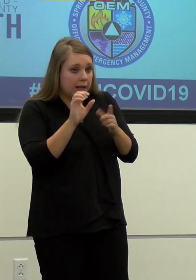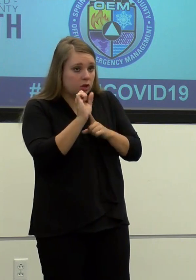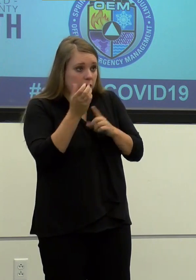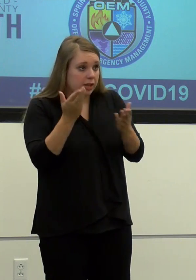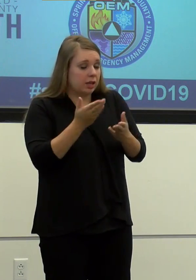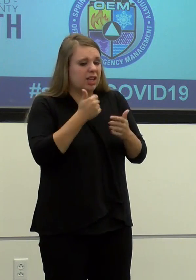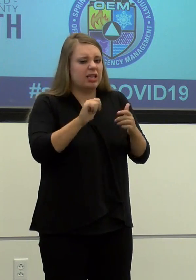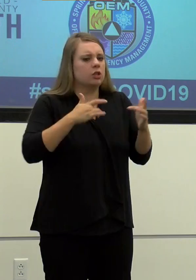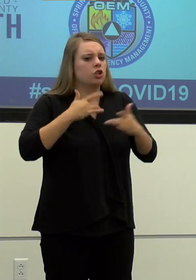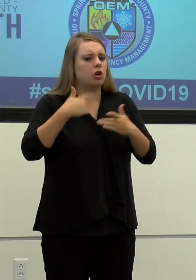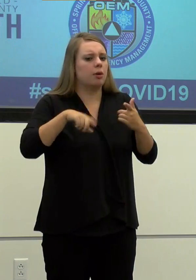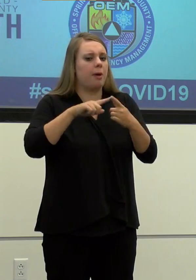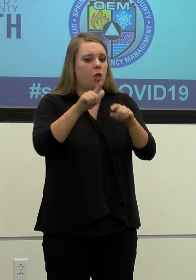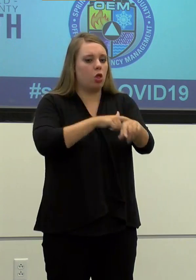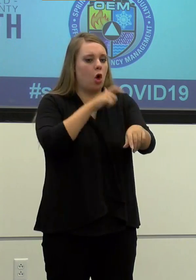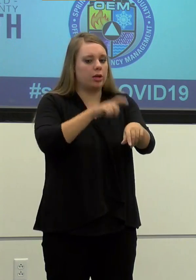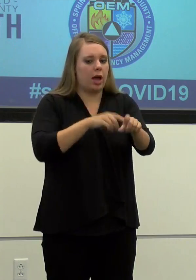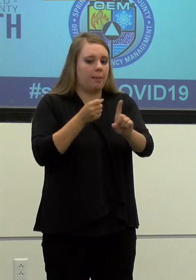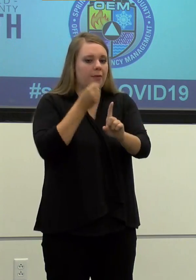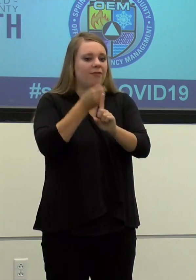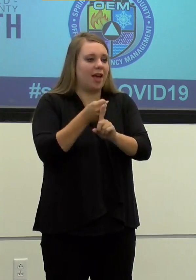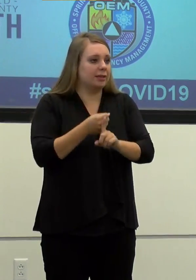concern about the long-term effect in kids?